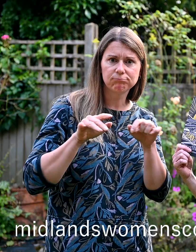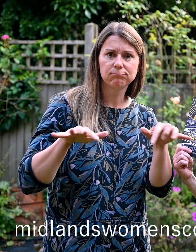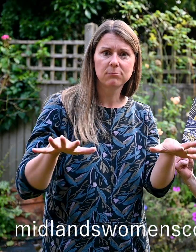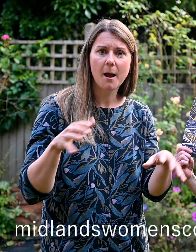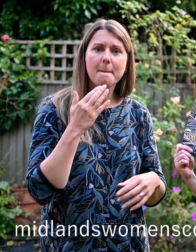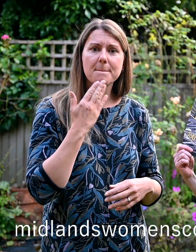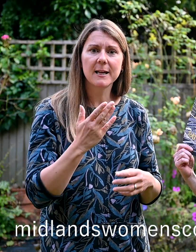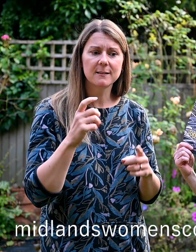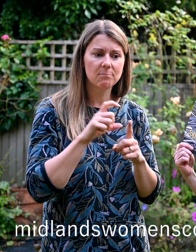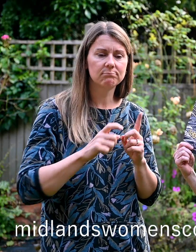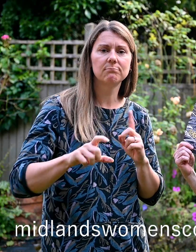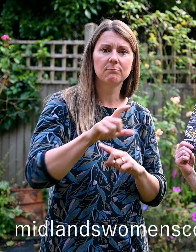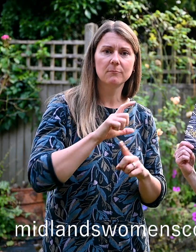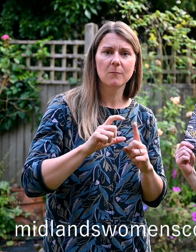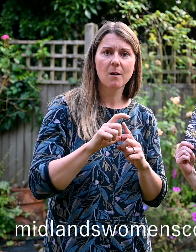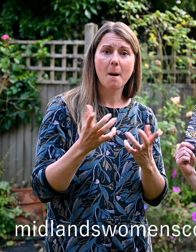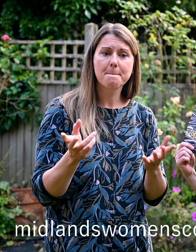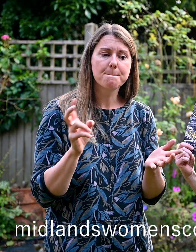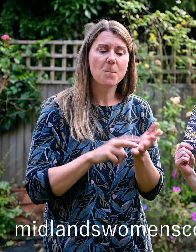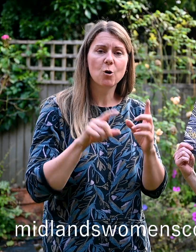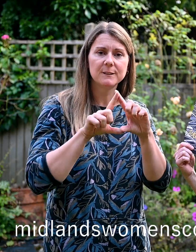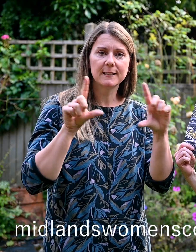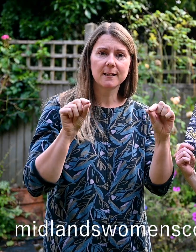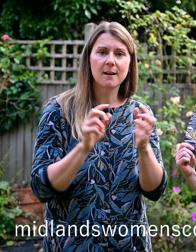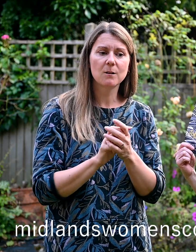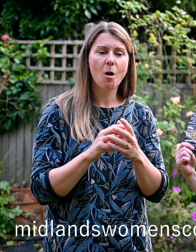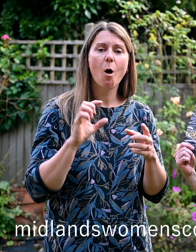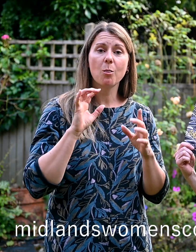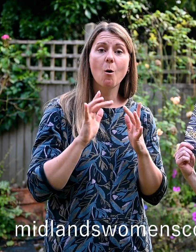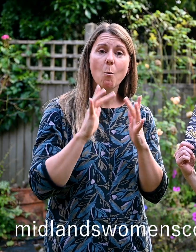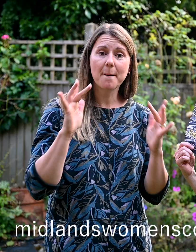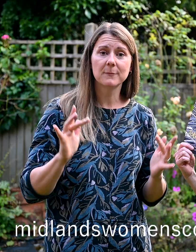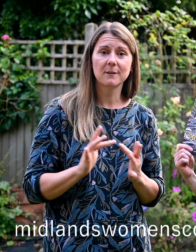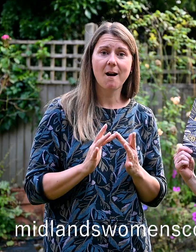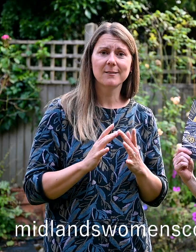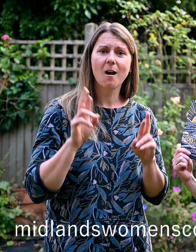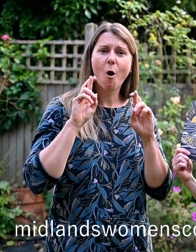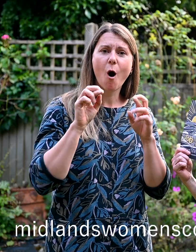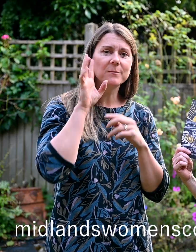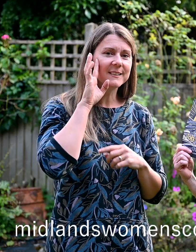community and we'd love you to book tickets on the website. We hope to see you there. Bye!